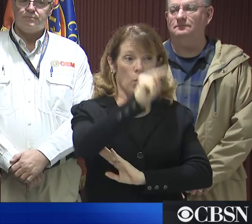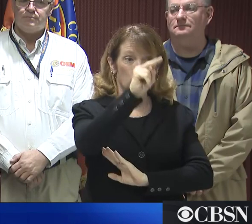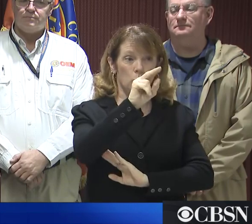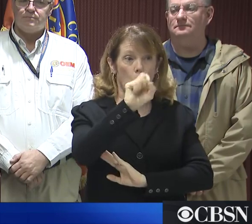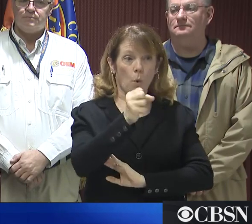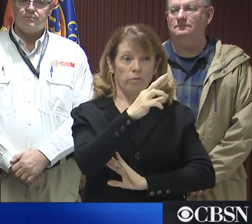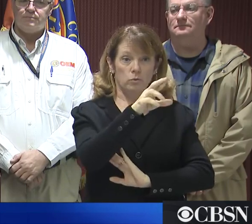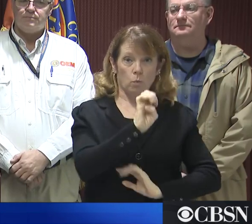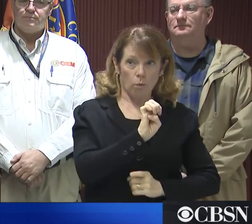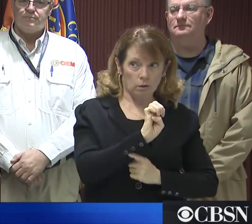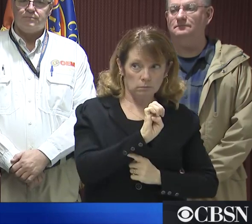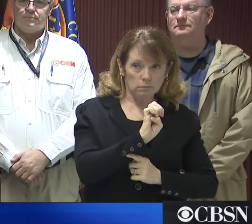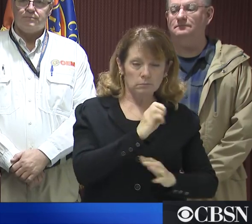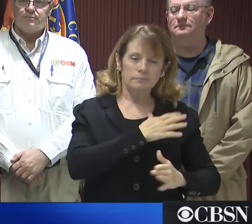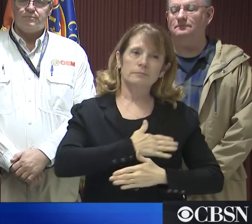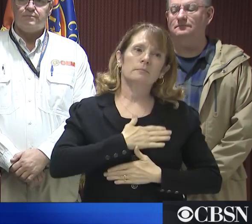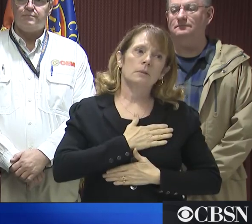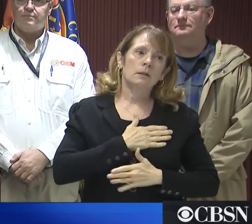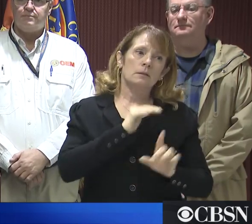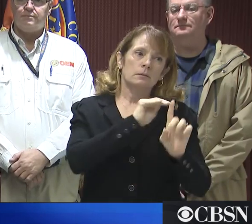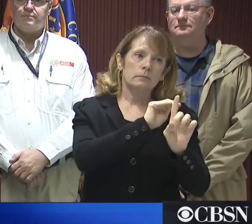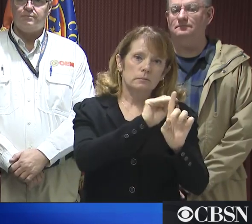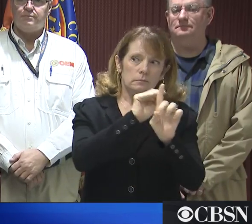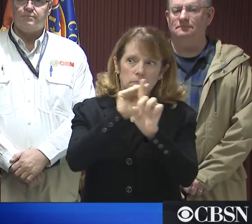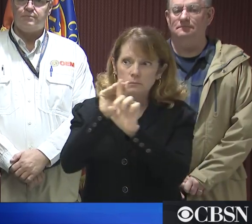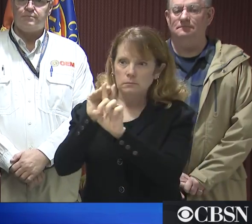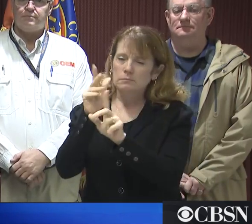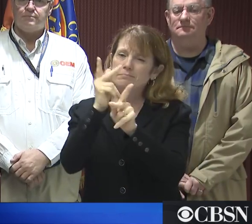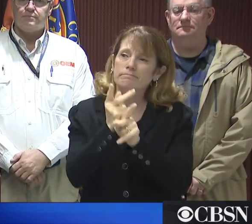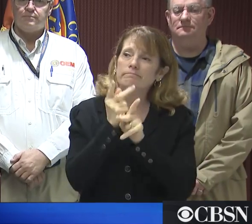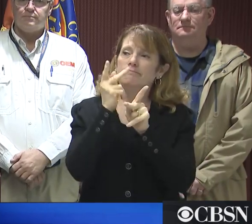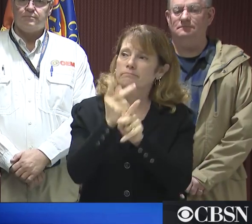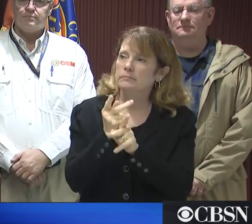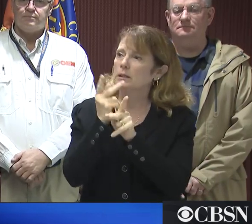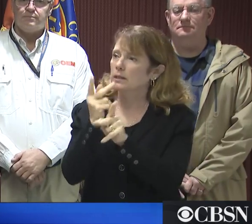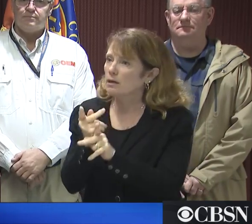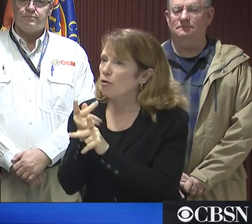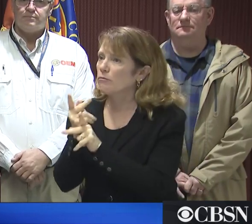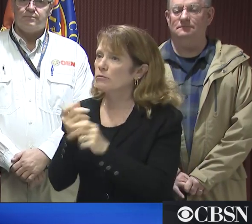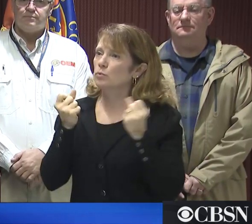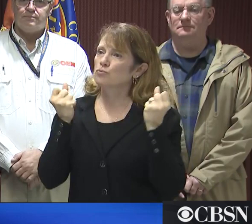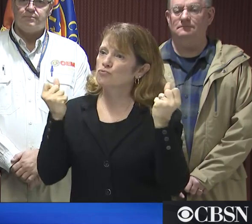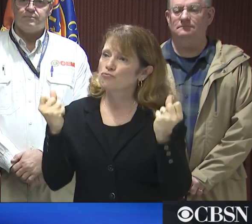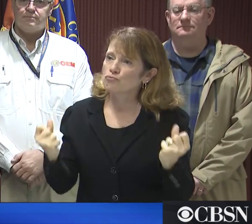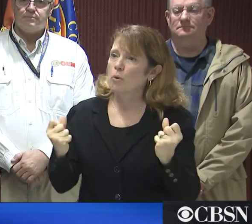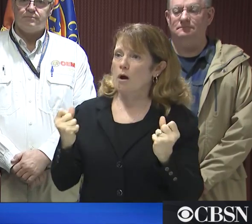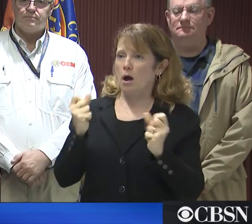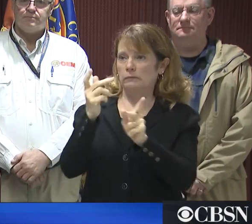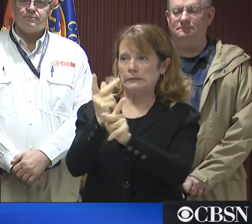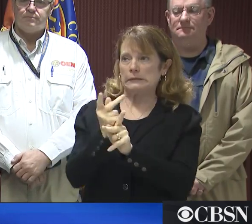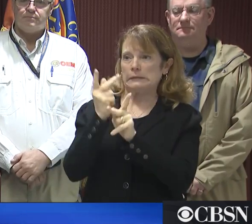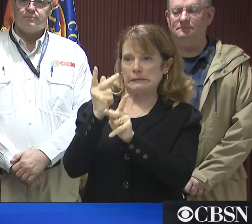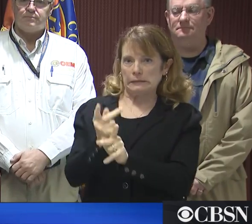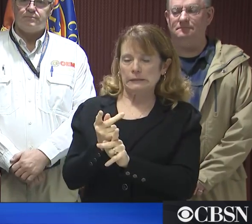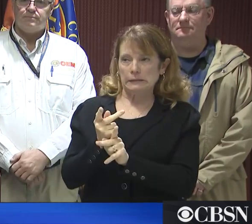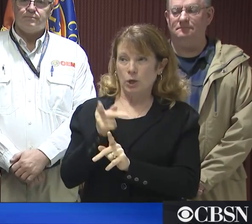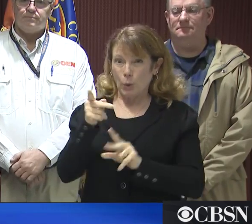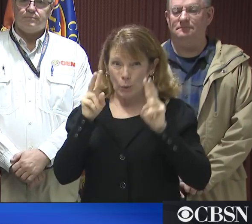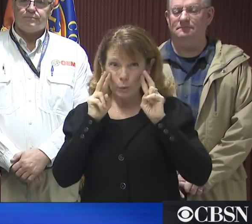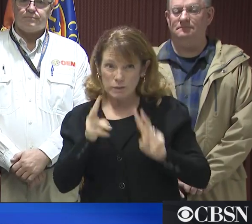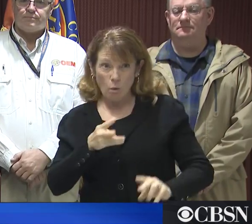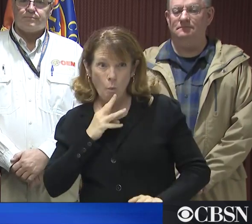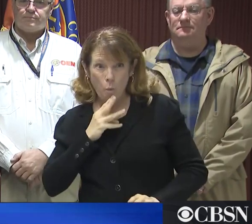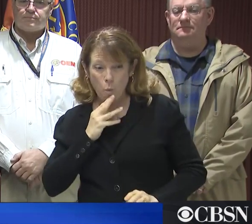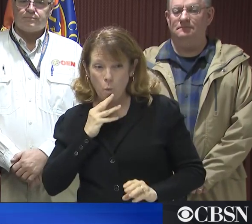So, please, you know, we just cannot remind people enough, be careful. Drive with caution. If you see a puddle